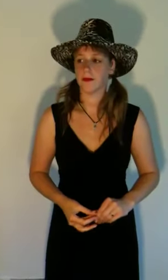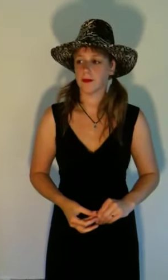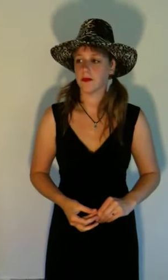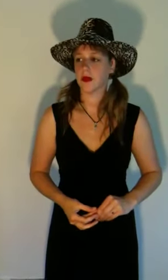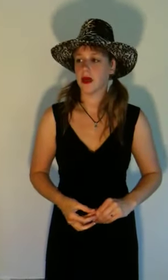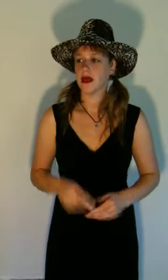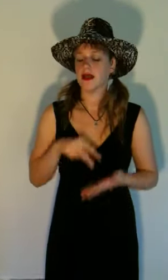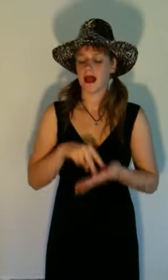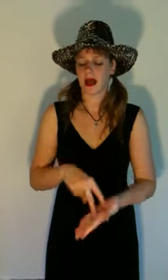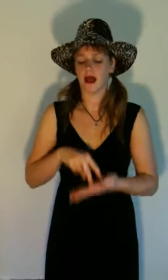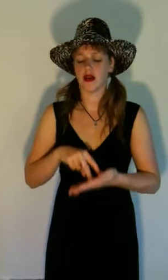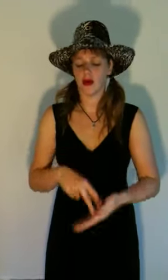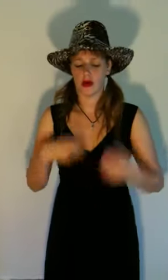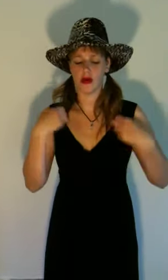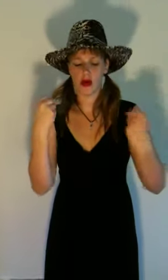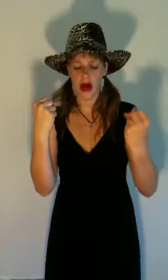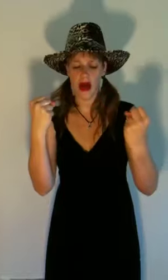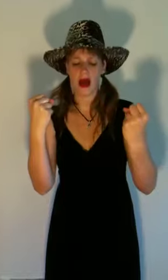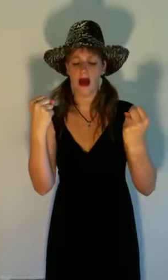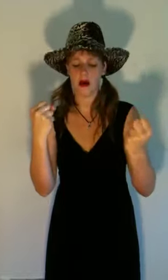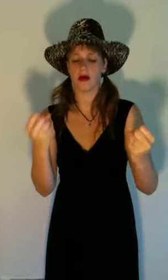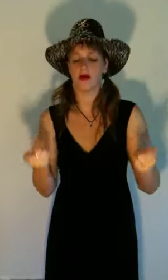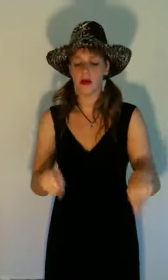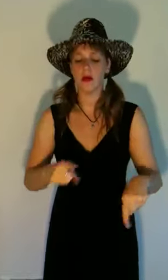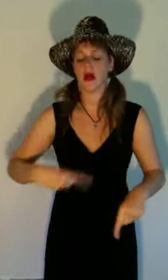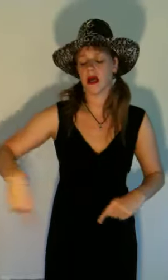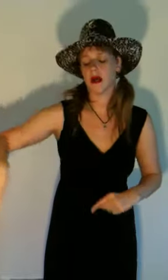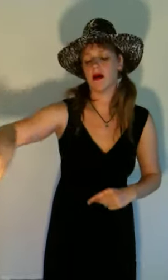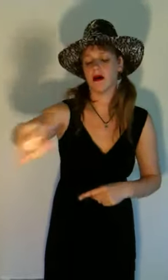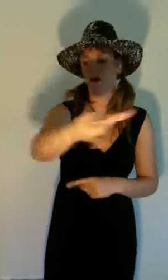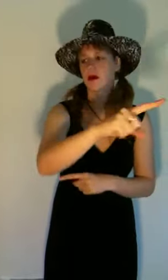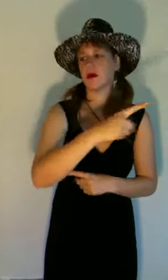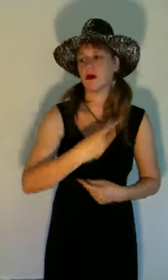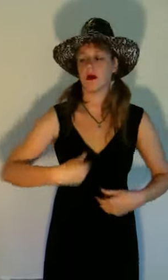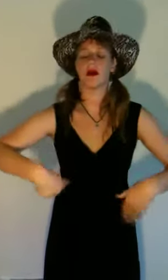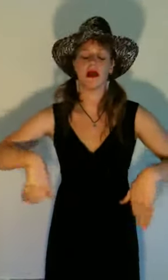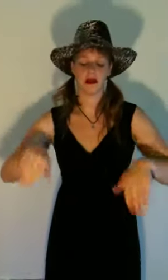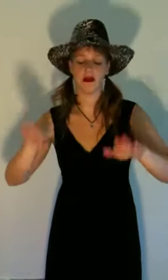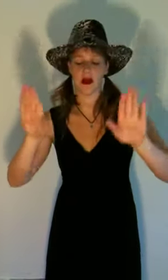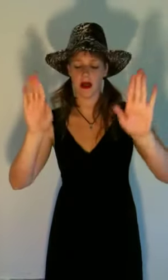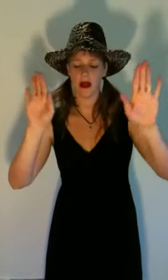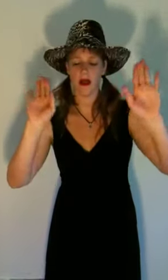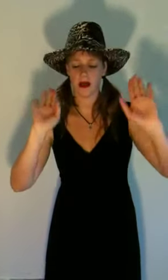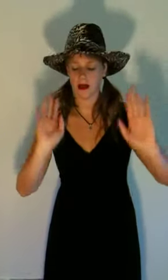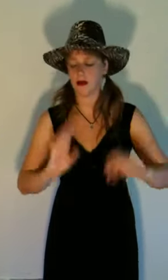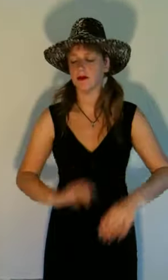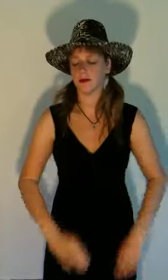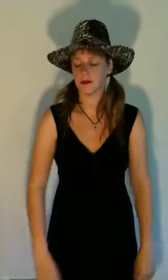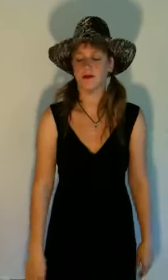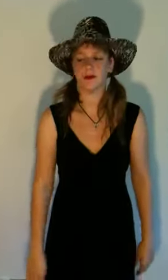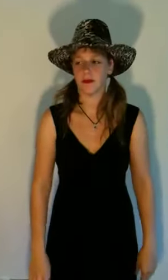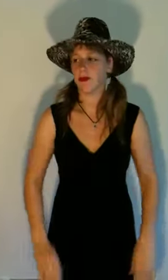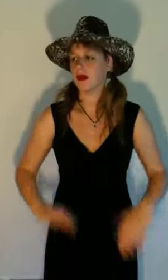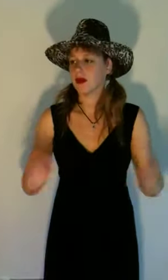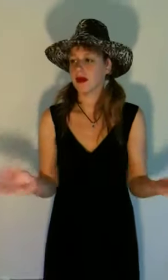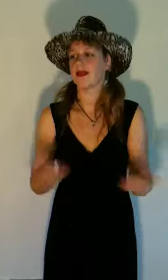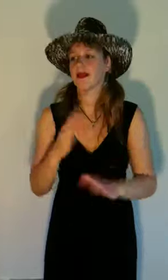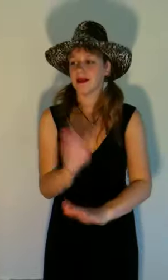Stand around when everybody's giving in This